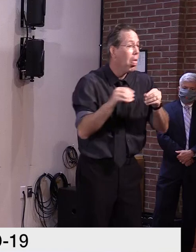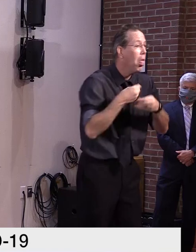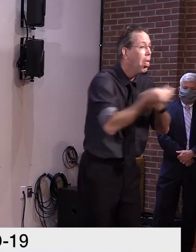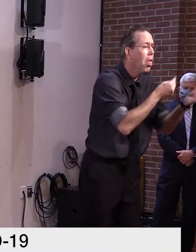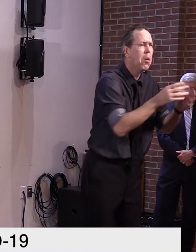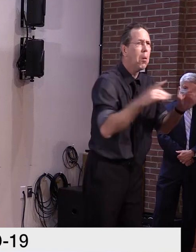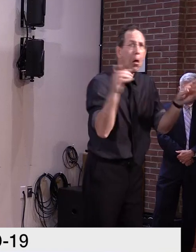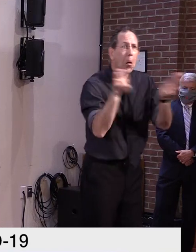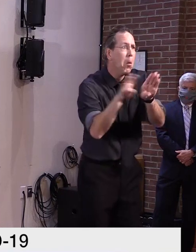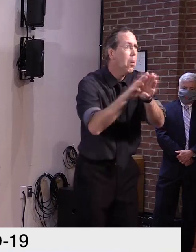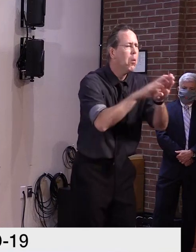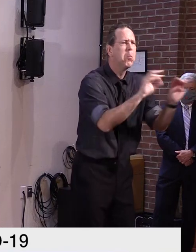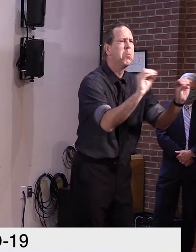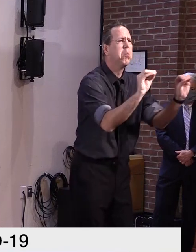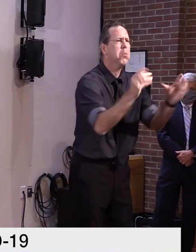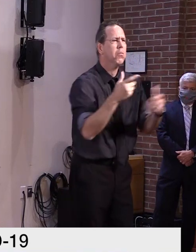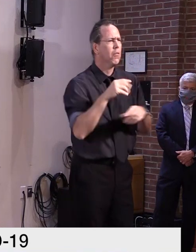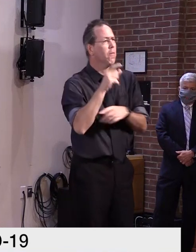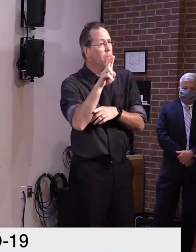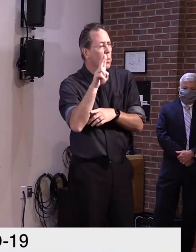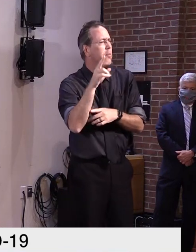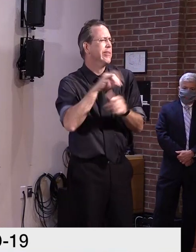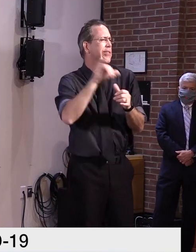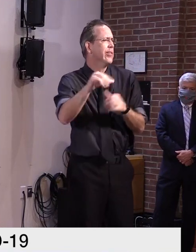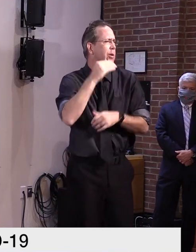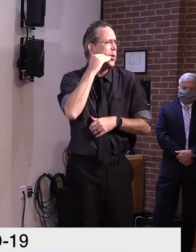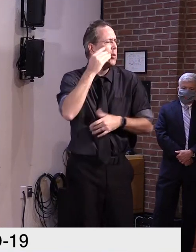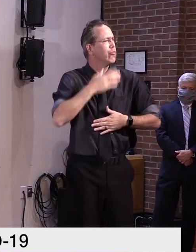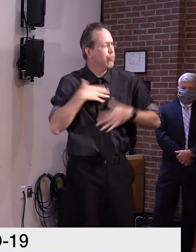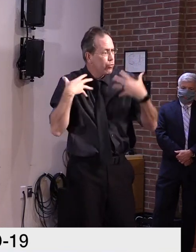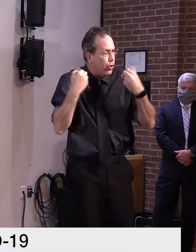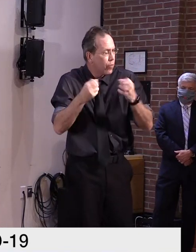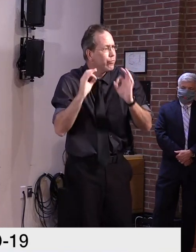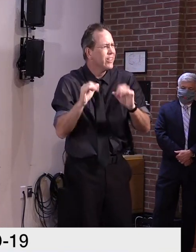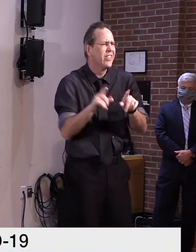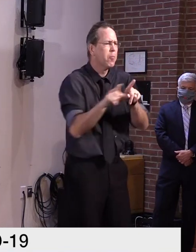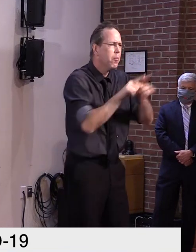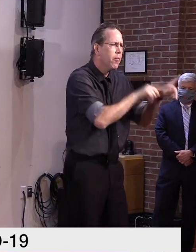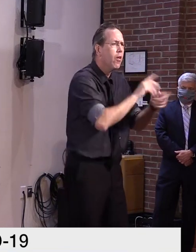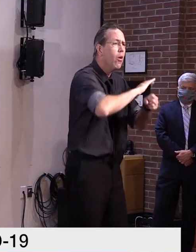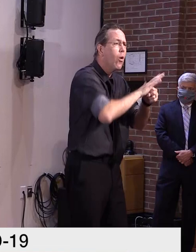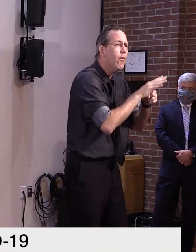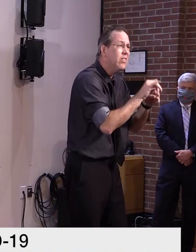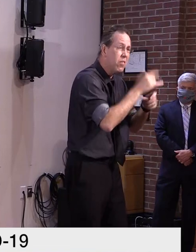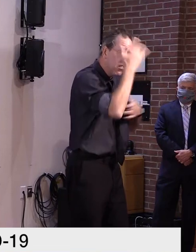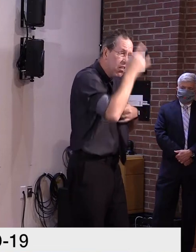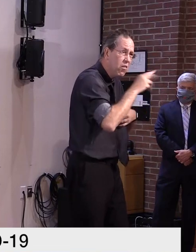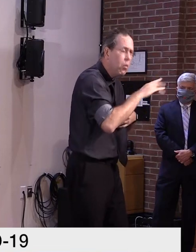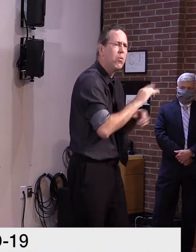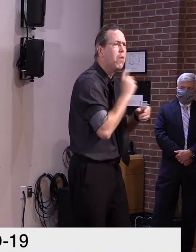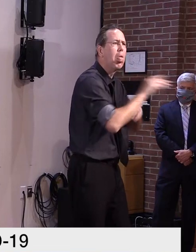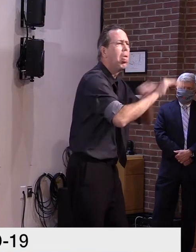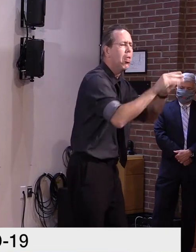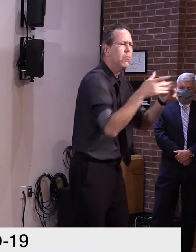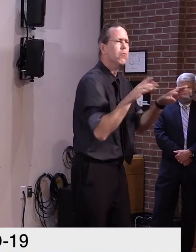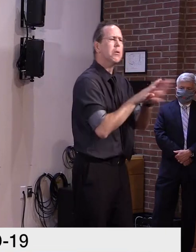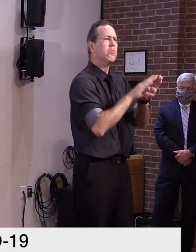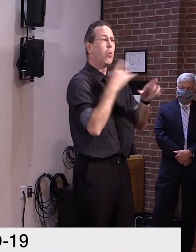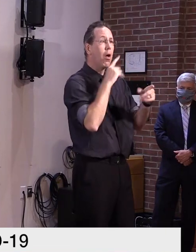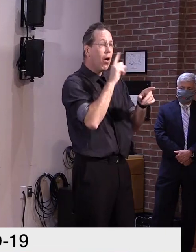going to take some time. And while our numbers have been low in Vermont, the measures in place have helped keep it that way.